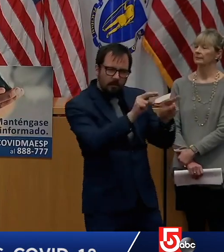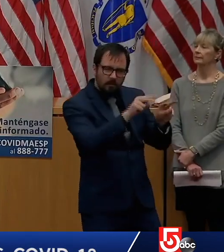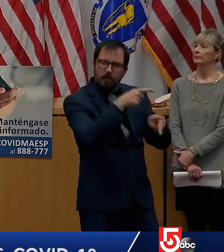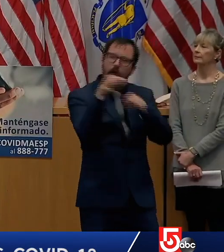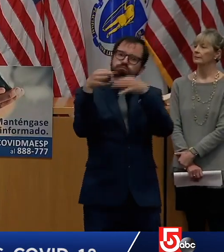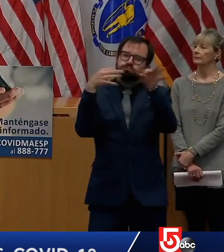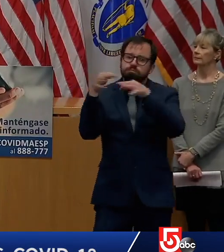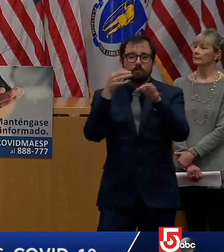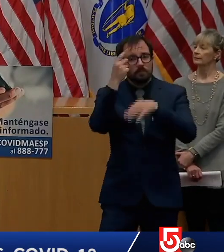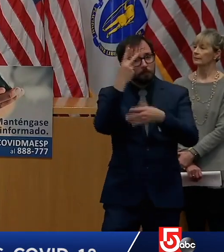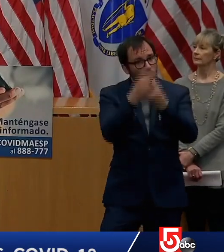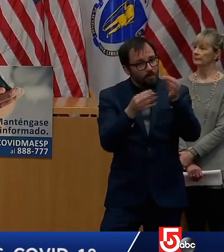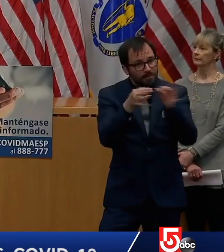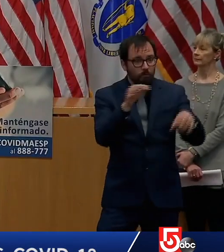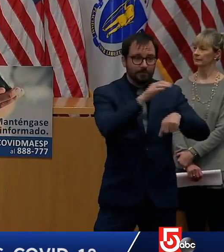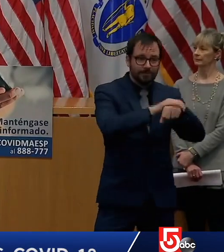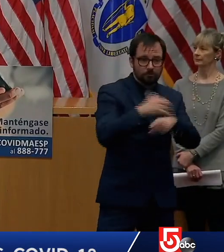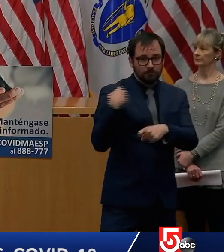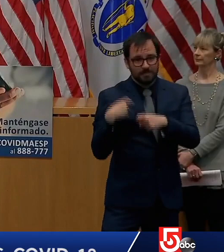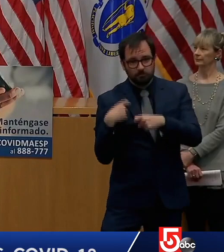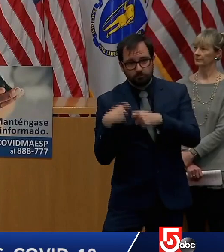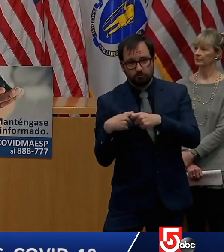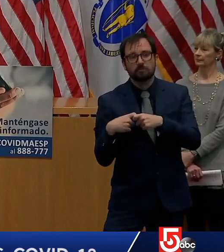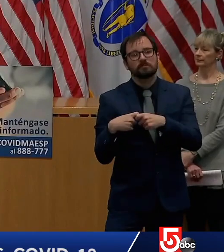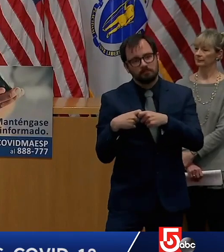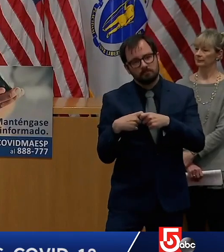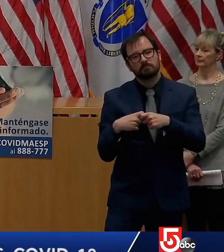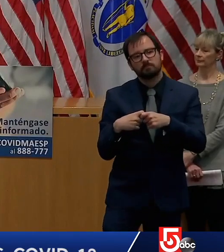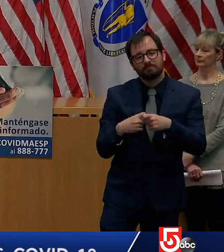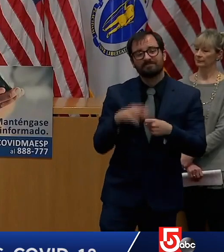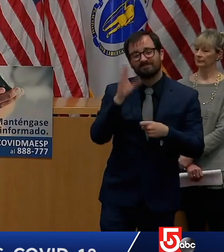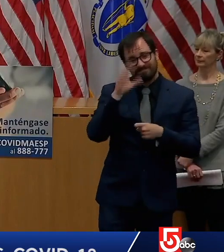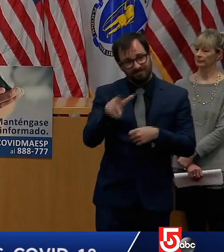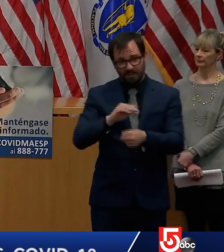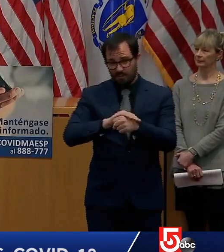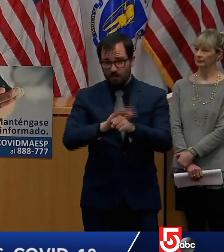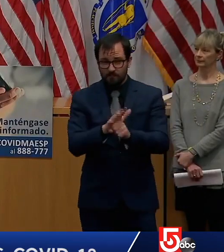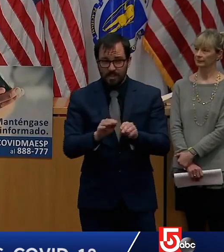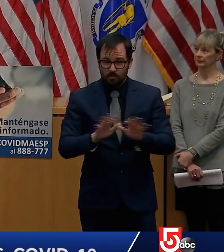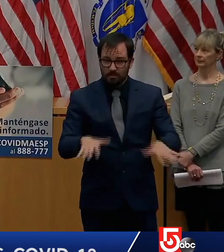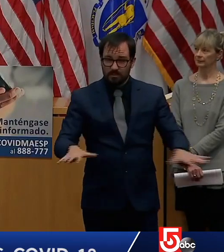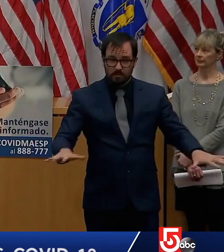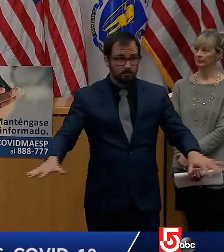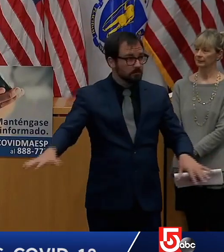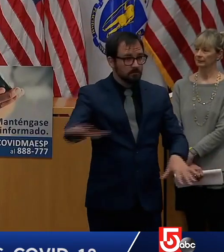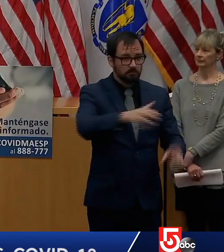anxiety for people and we're working as hard as we can to get people the benefits that they need